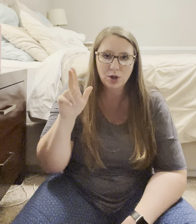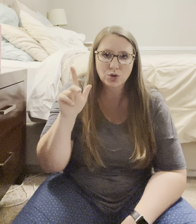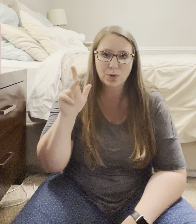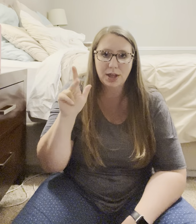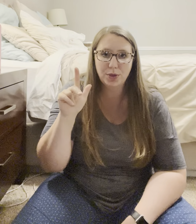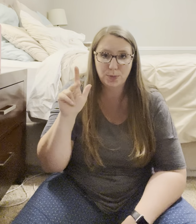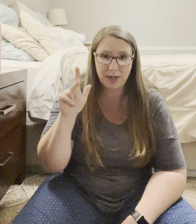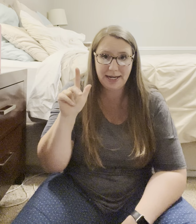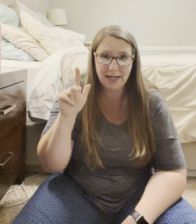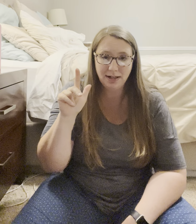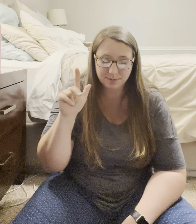23.